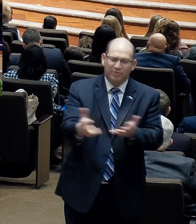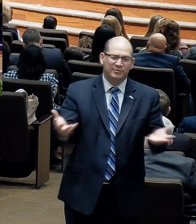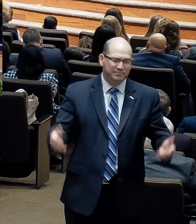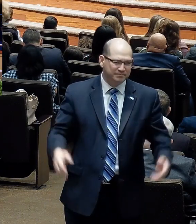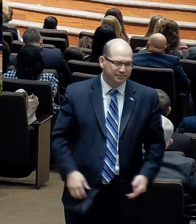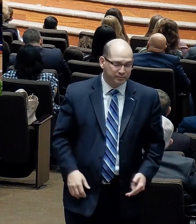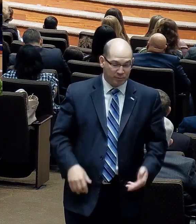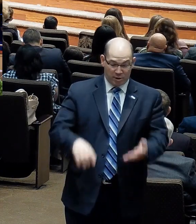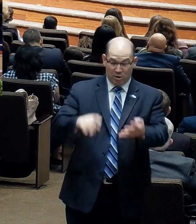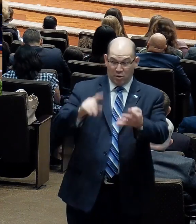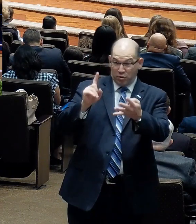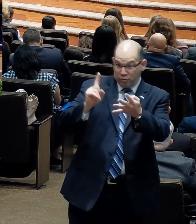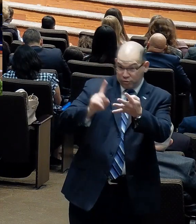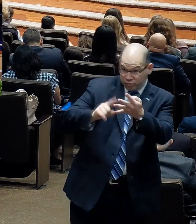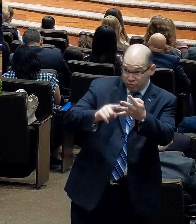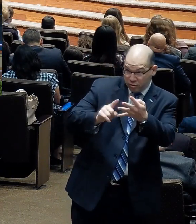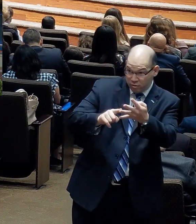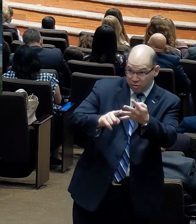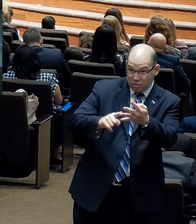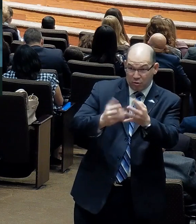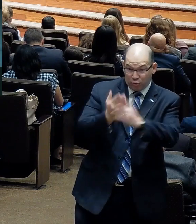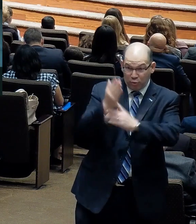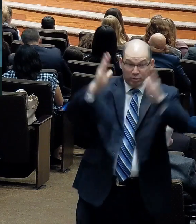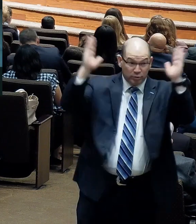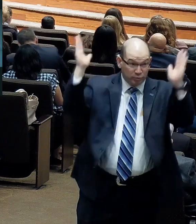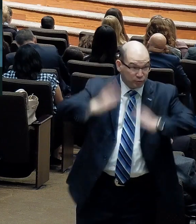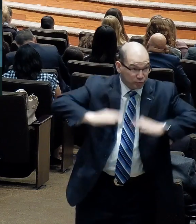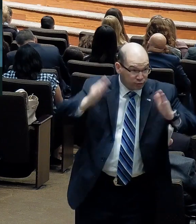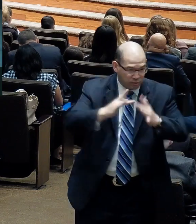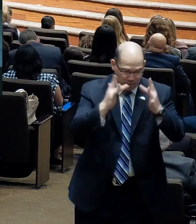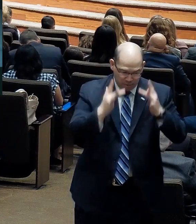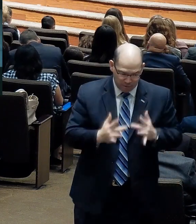they deepen our love. Verse number 35.